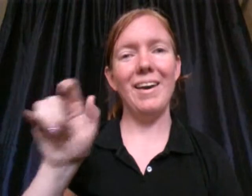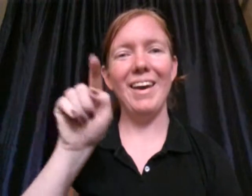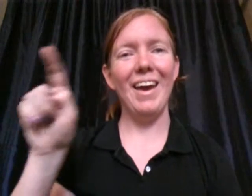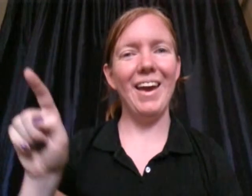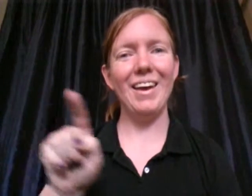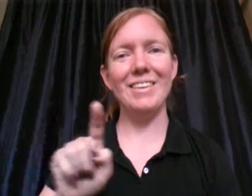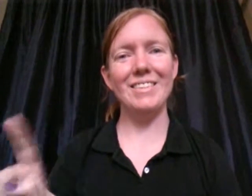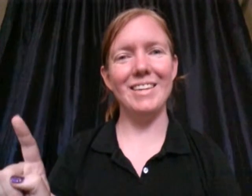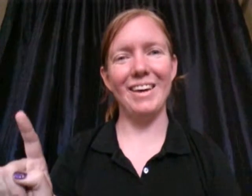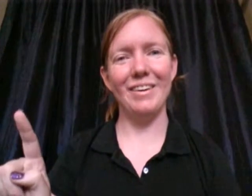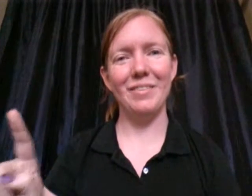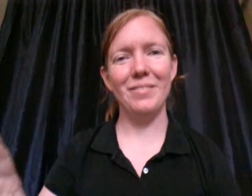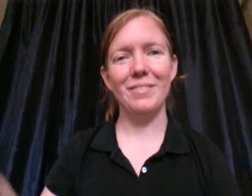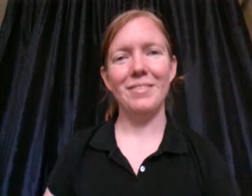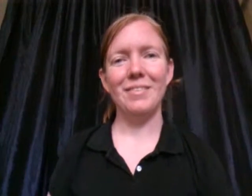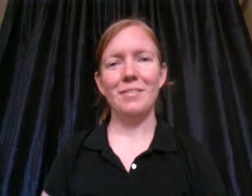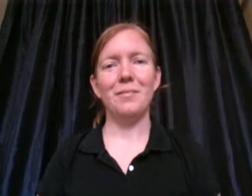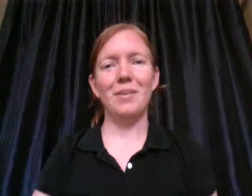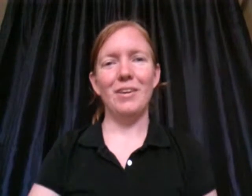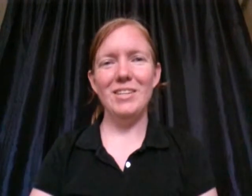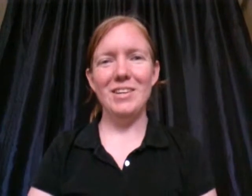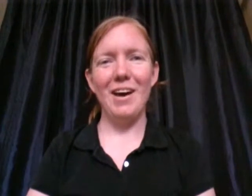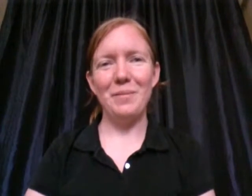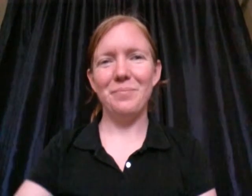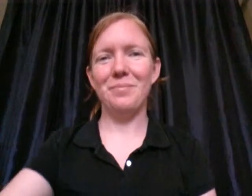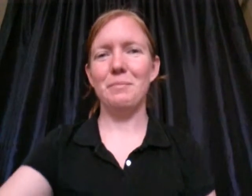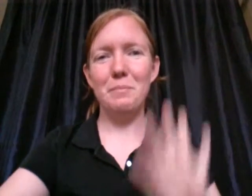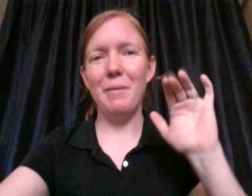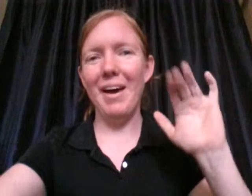Z Z Z Good job! Bye Bye!